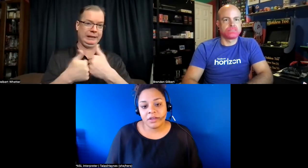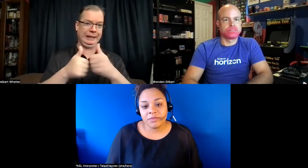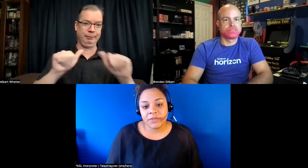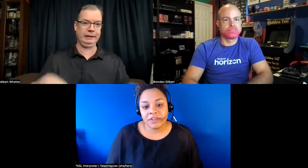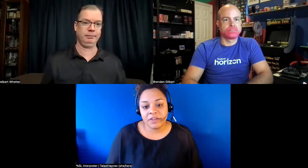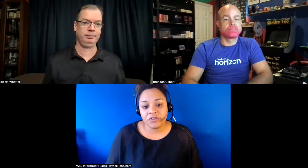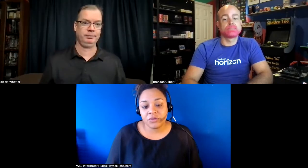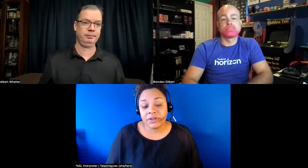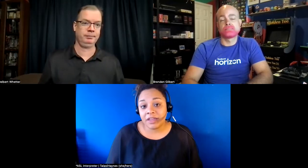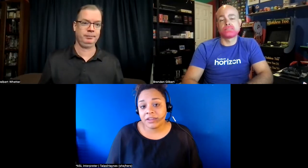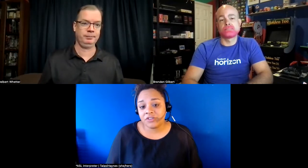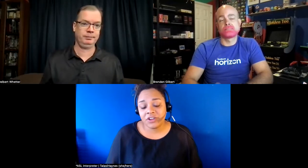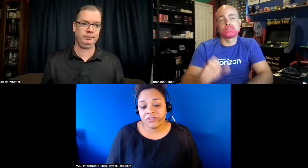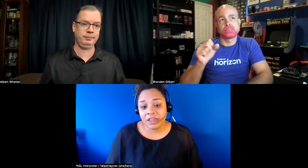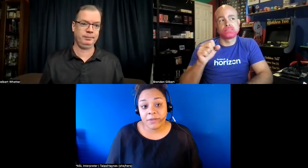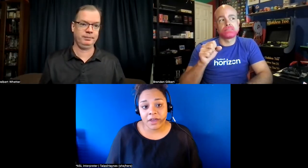and i think virtual reality could change the game in that